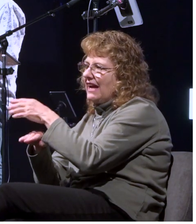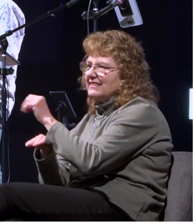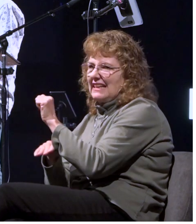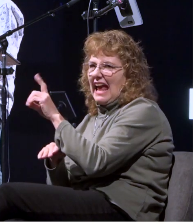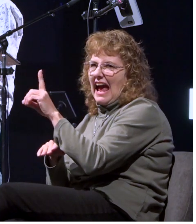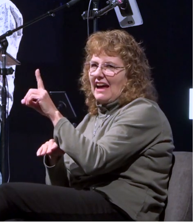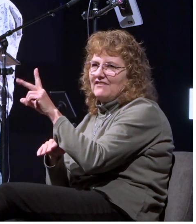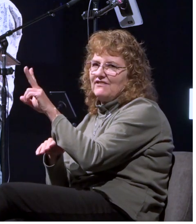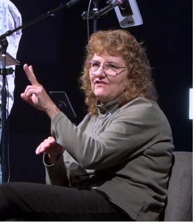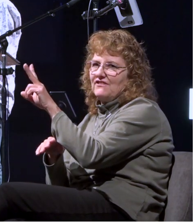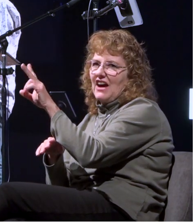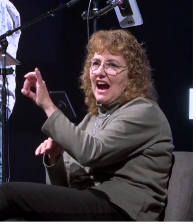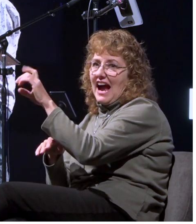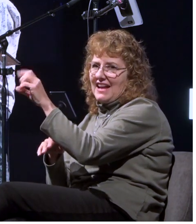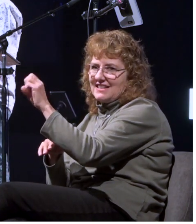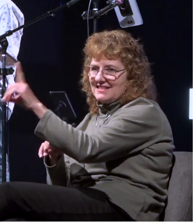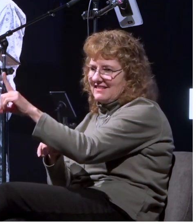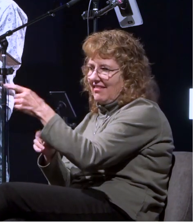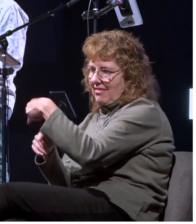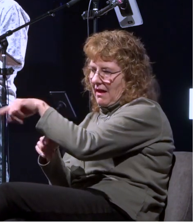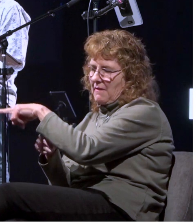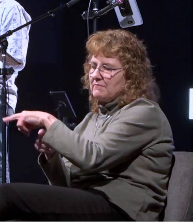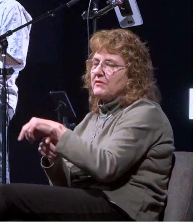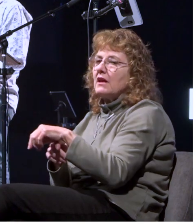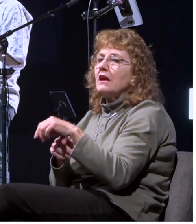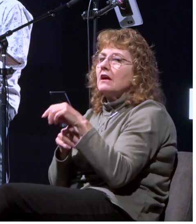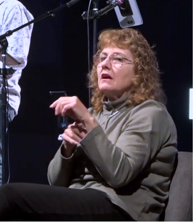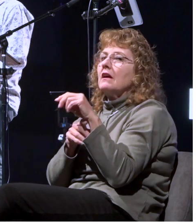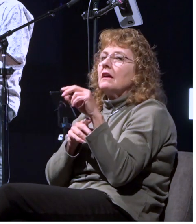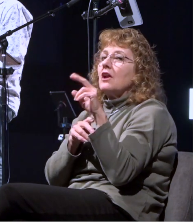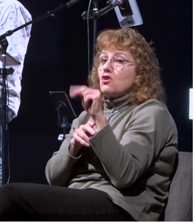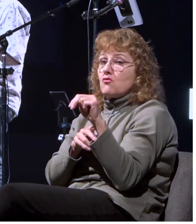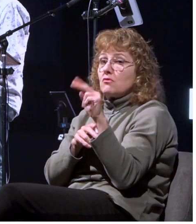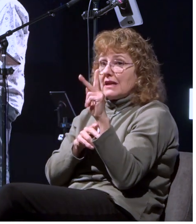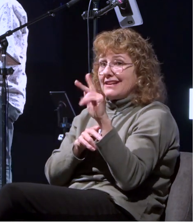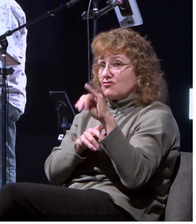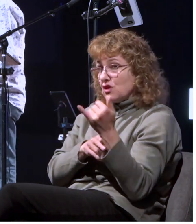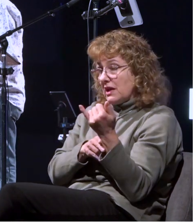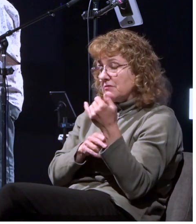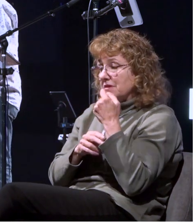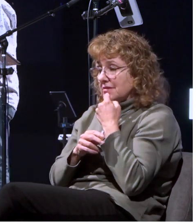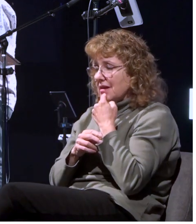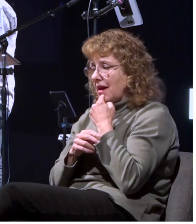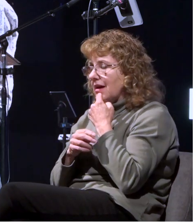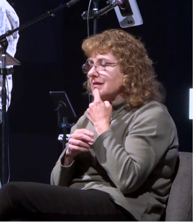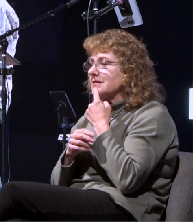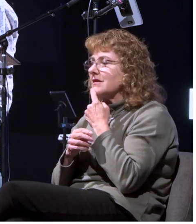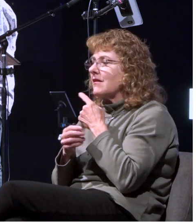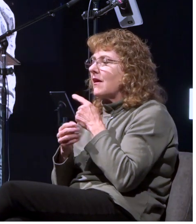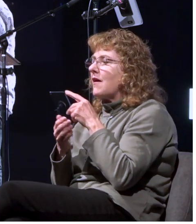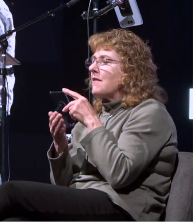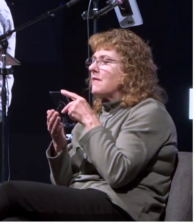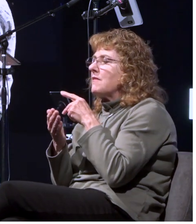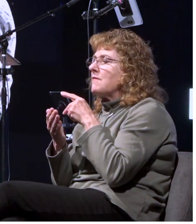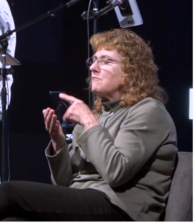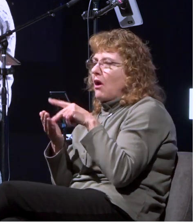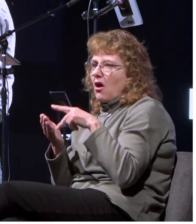uh uh in in the new king james here it says paul advised them in the niv it says he warned them in the new living